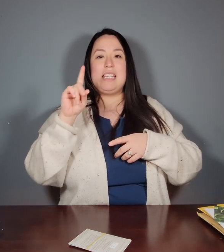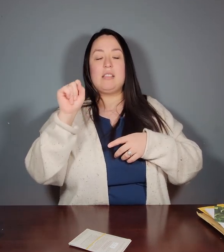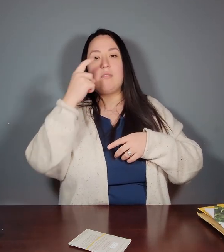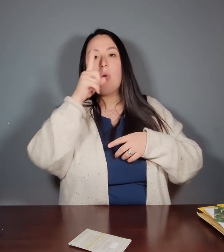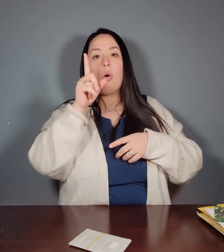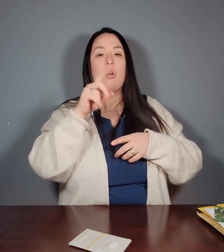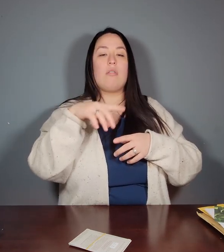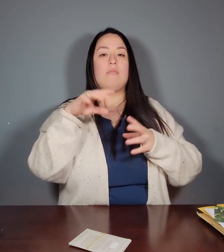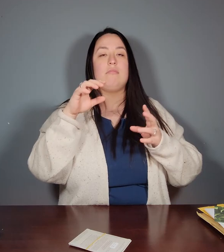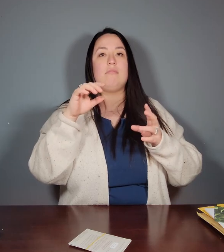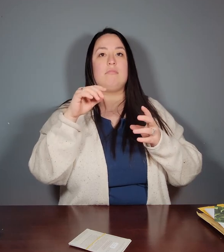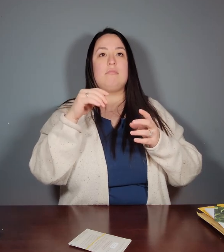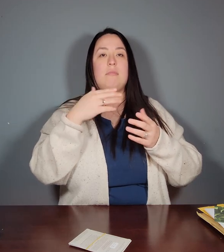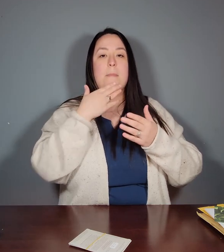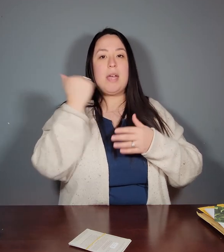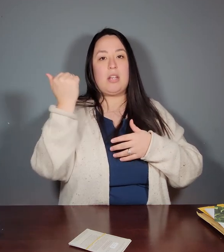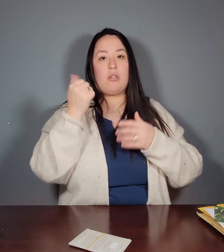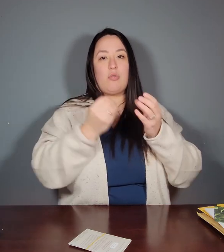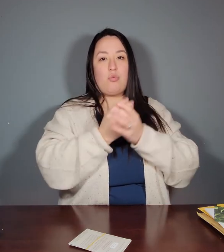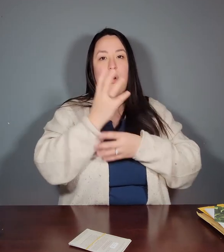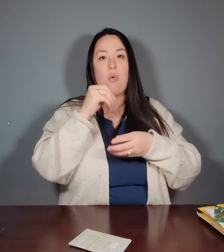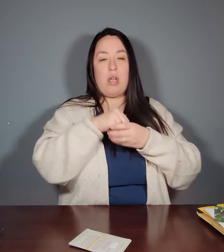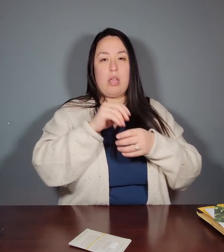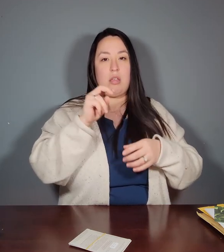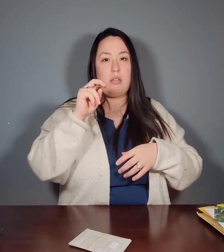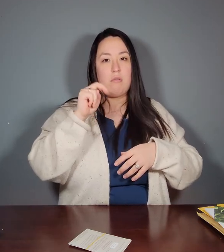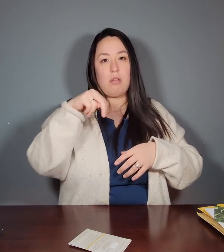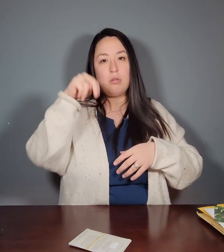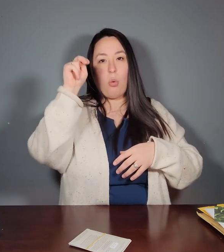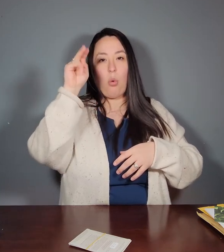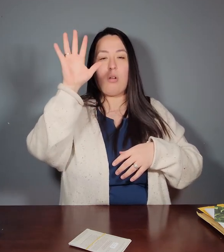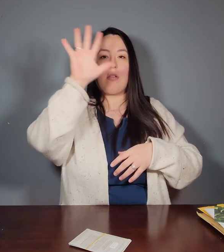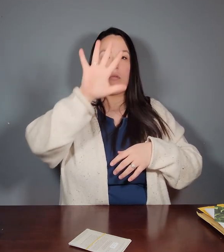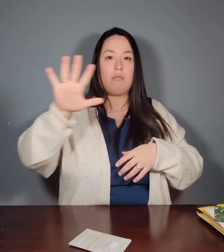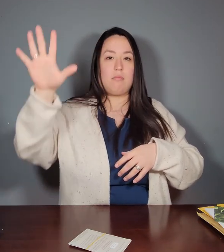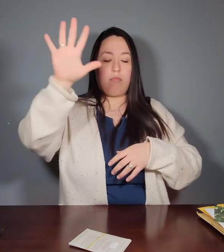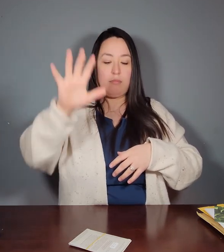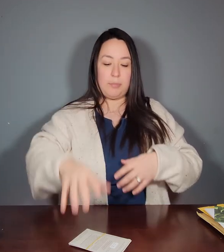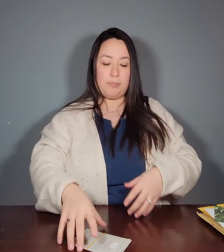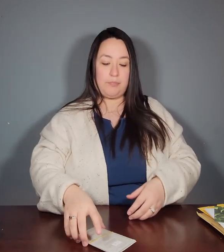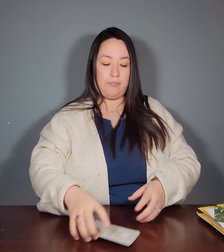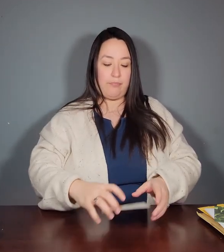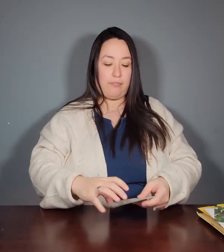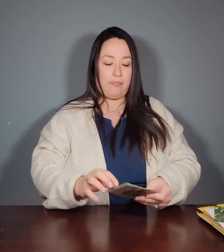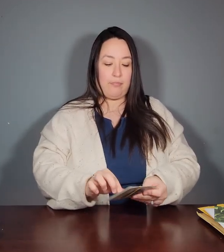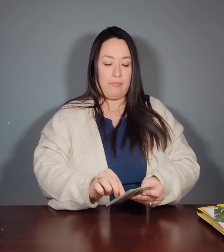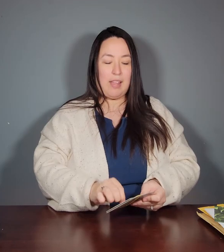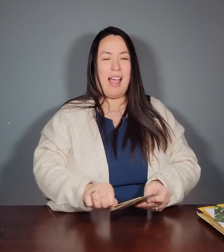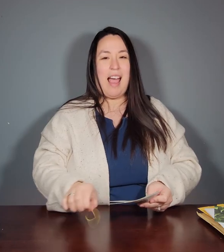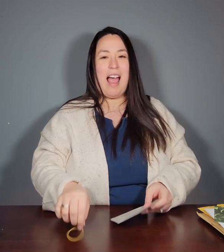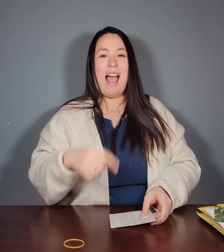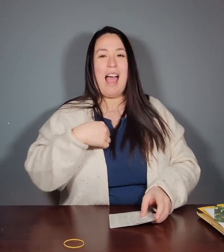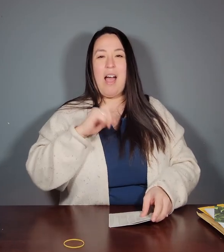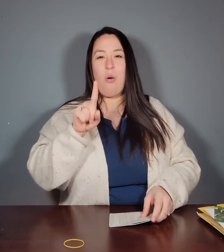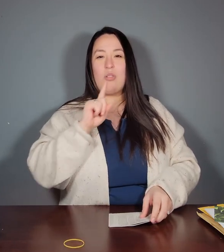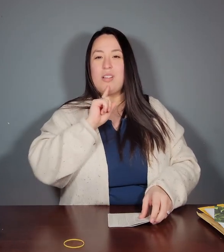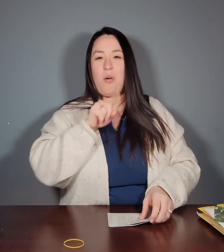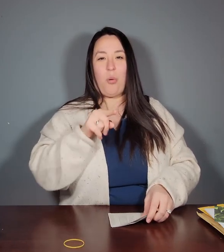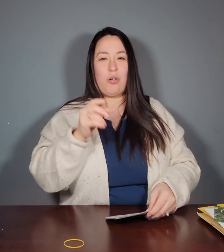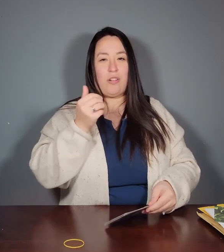they specialize in seeds that will be better suited to grow in the northern region. I only ordered a